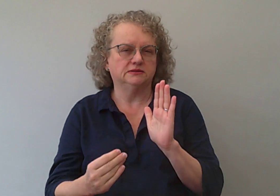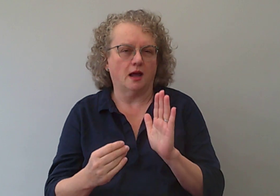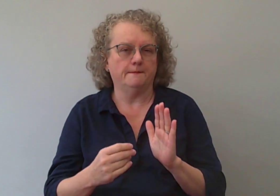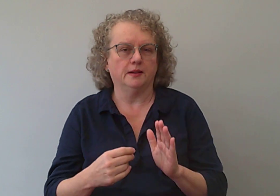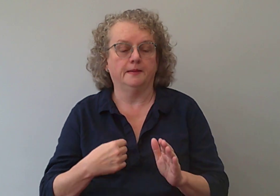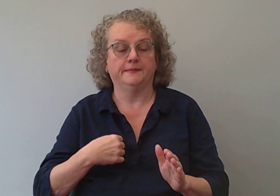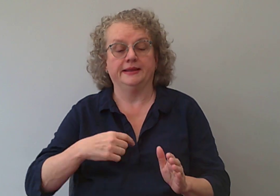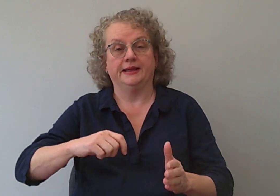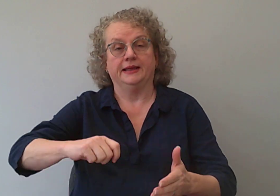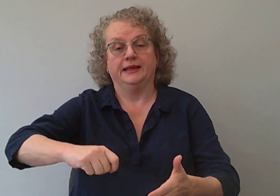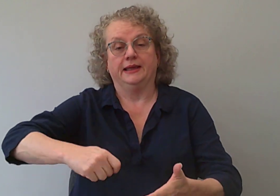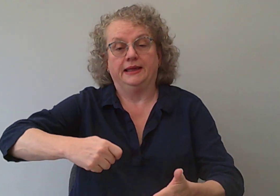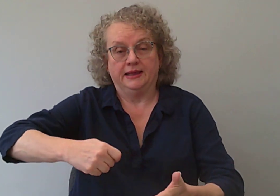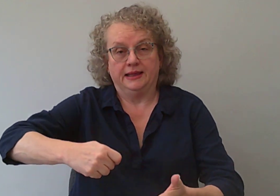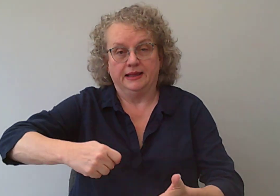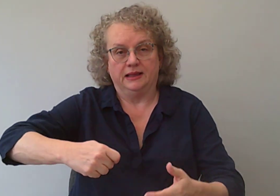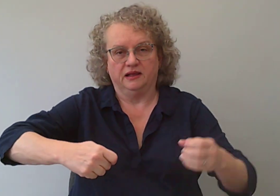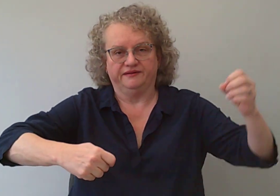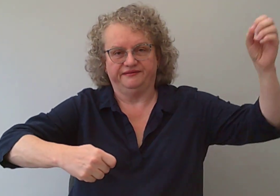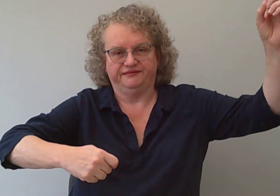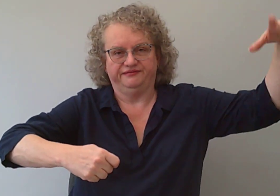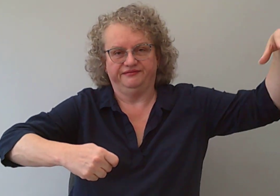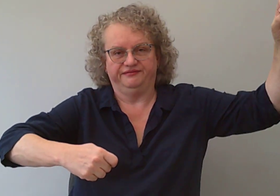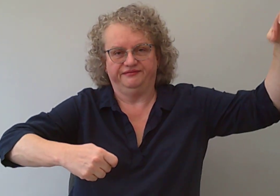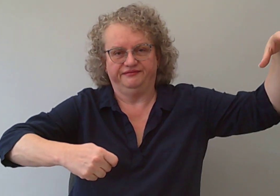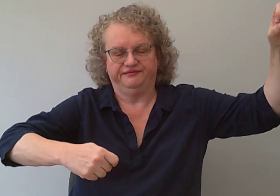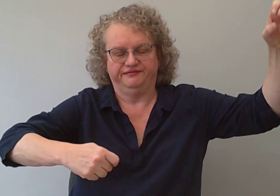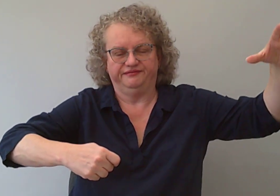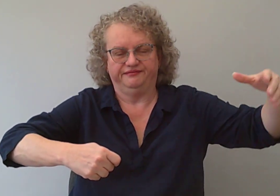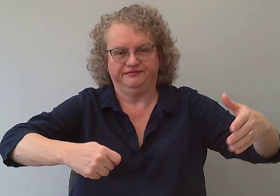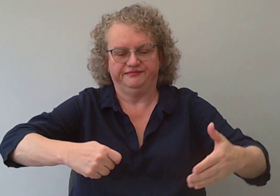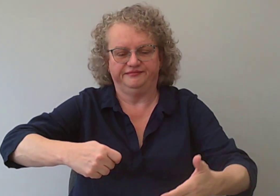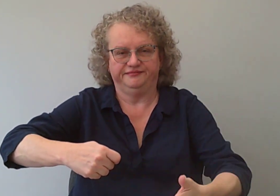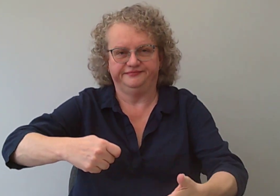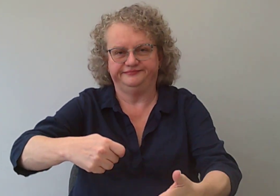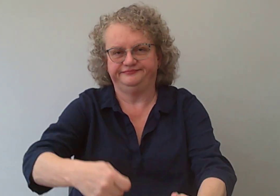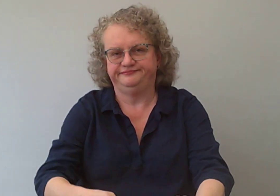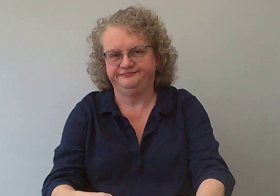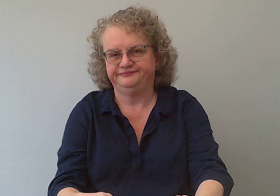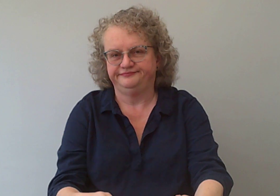So an example, I was about to eat my breakfast when the doorbell rang.